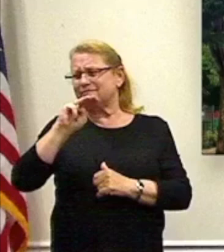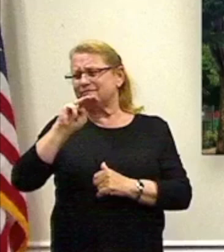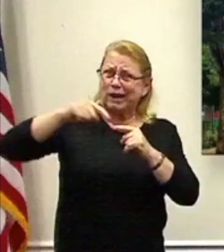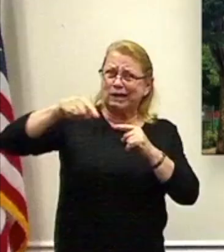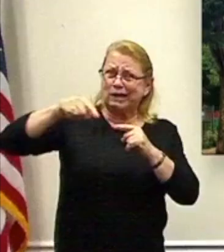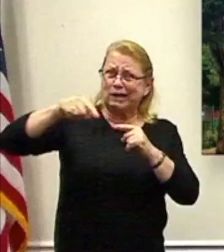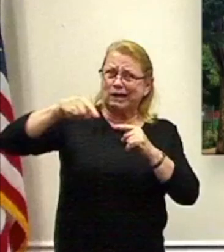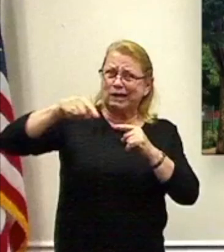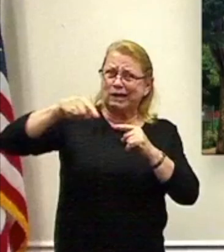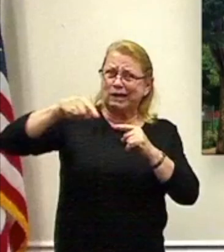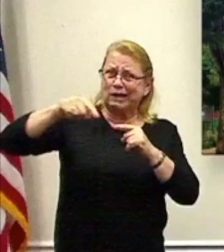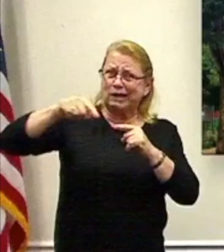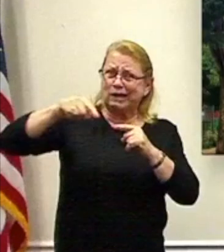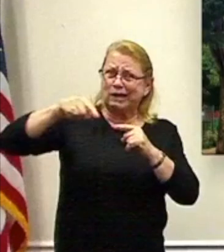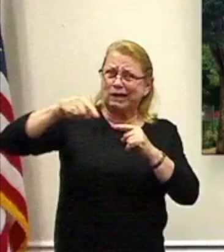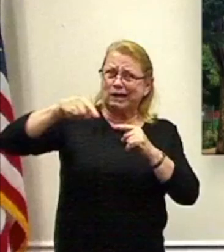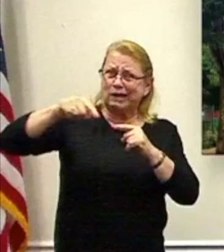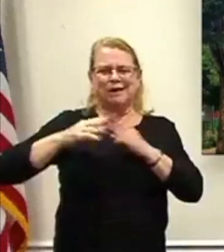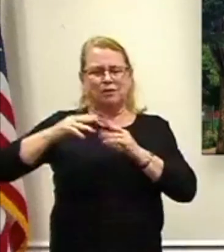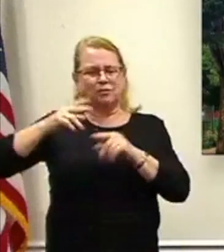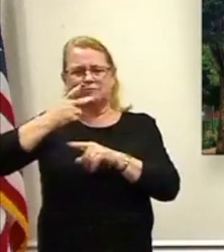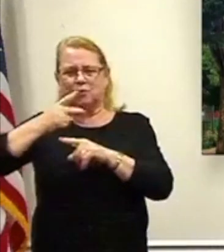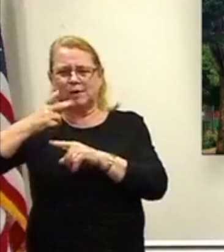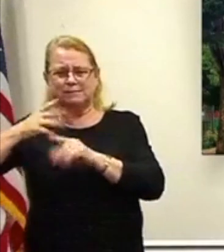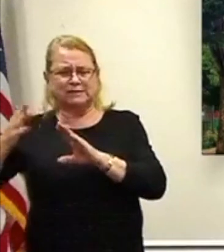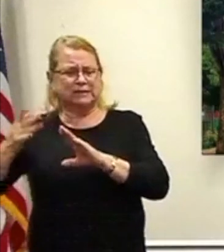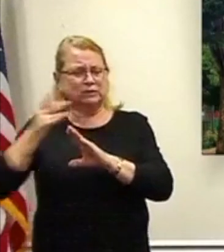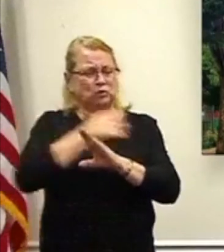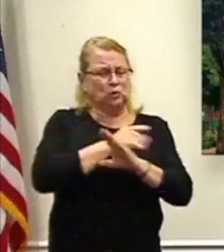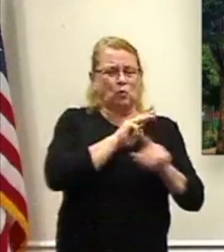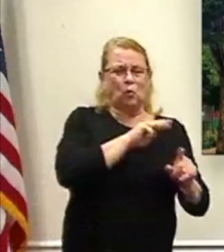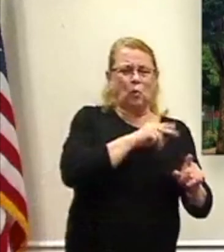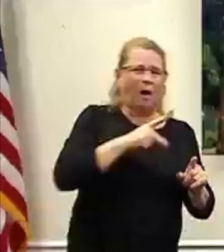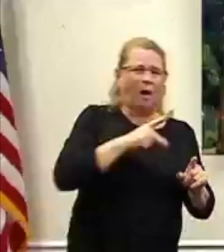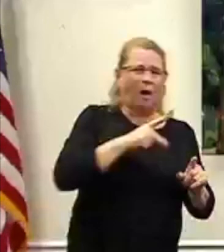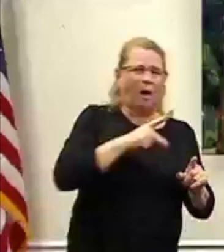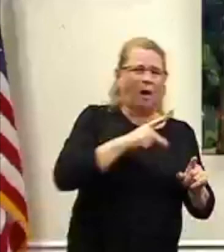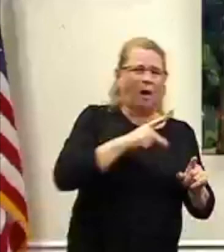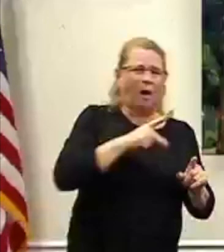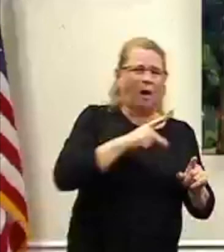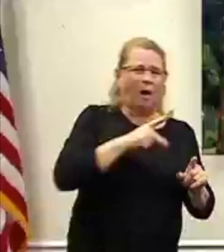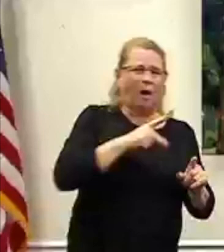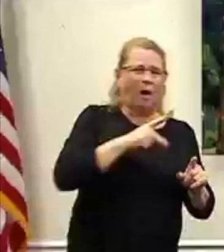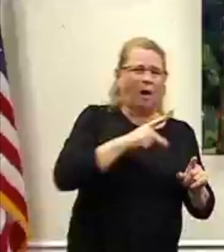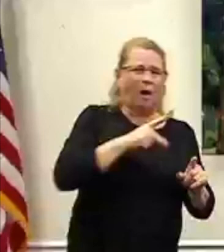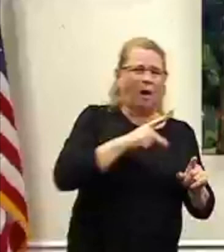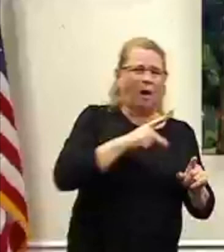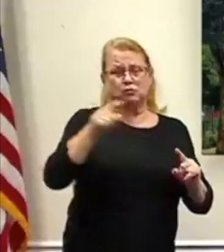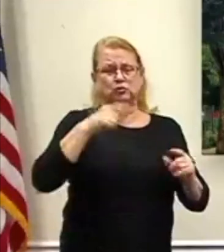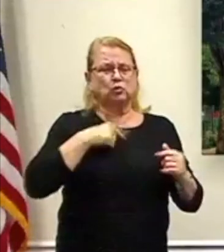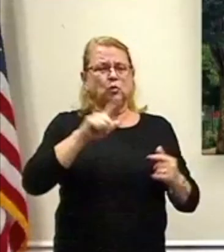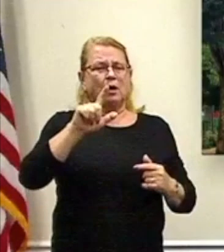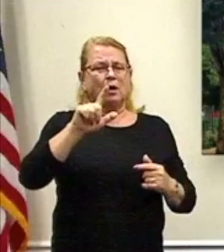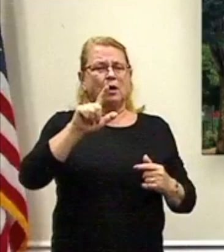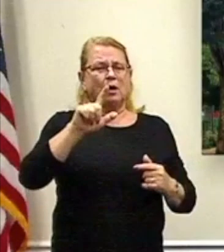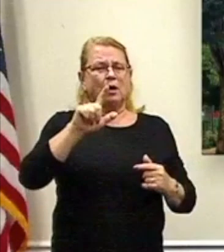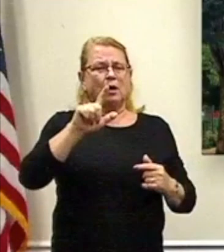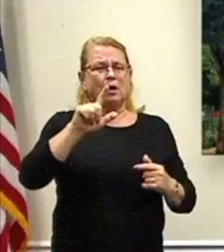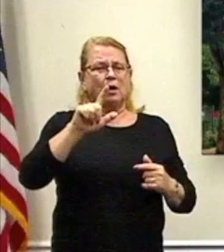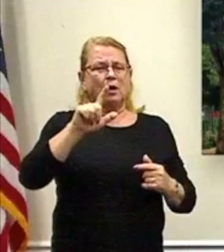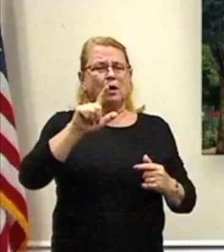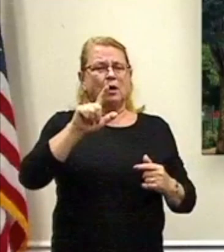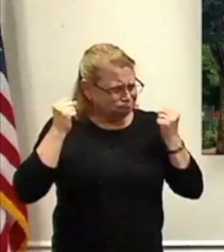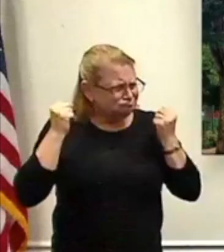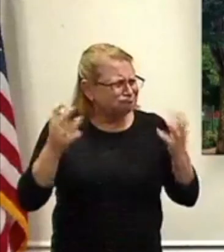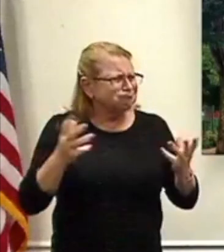from town of Poughkeepsie down to Wappingers and out to La Grange. A of fire trucks. And